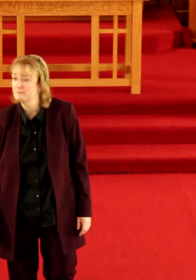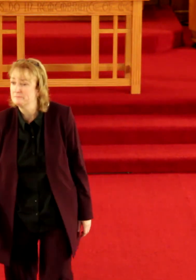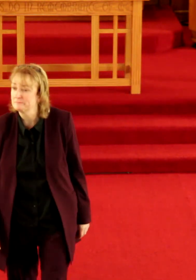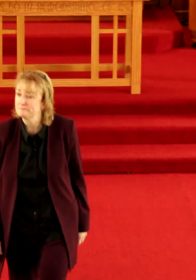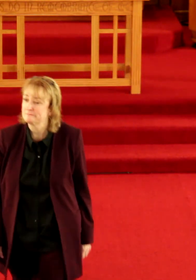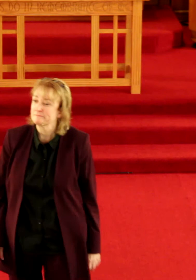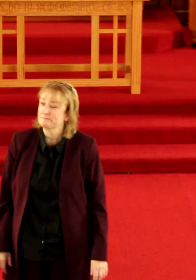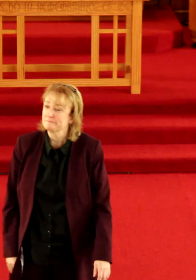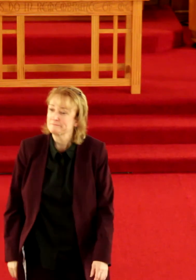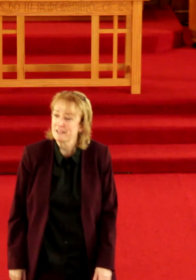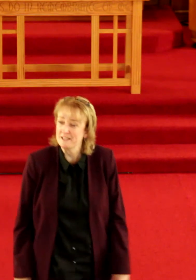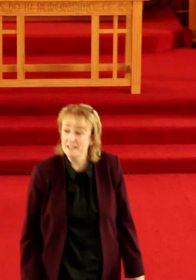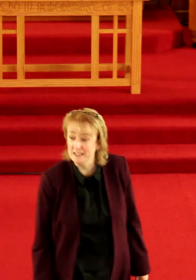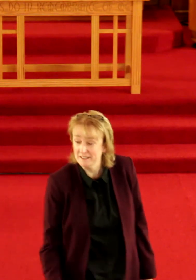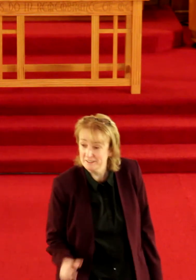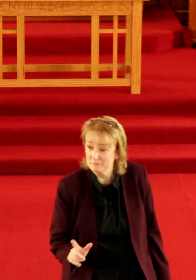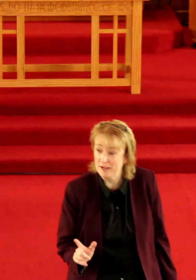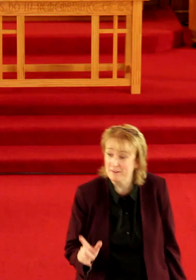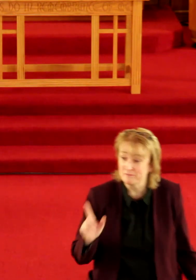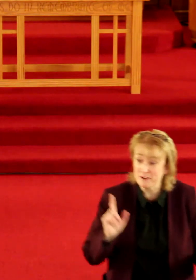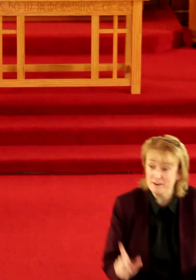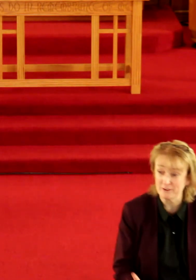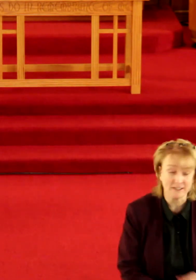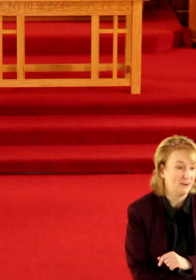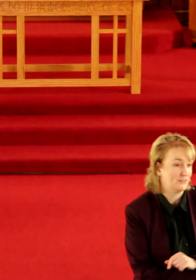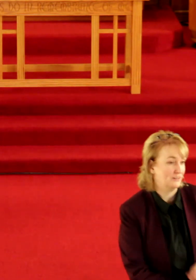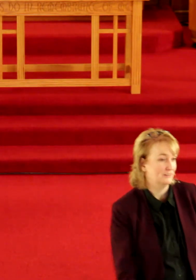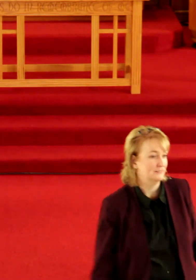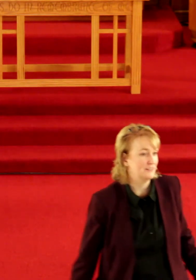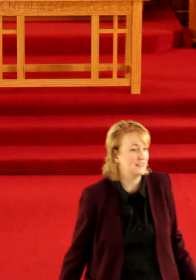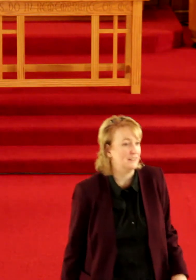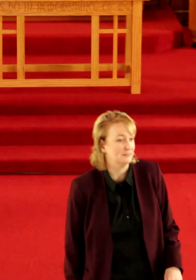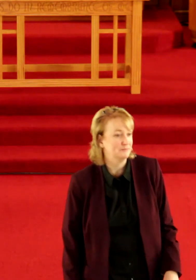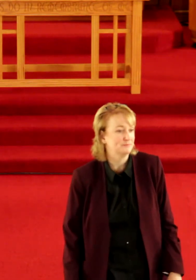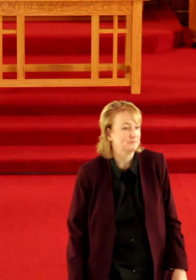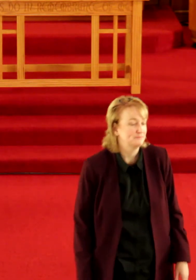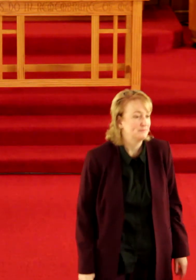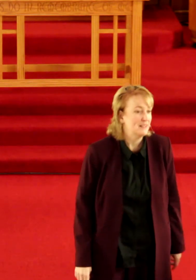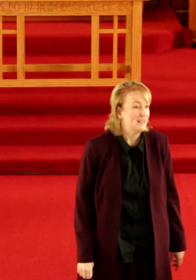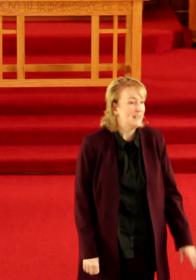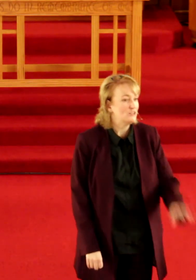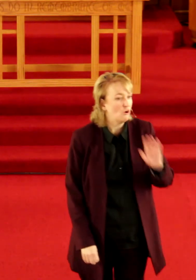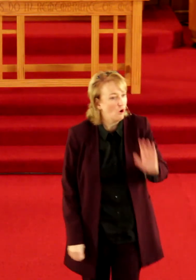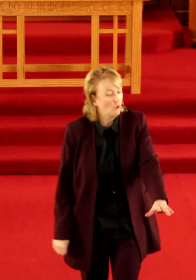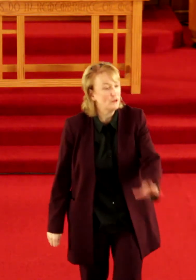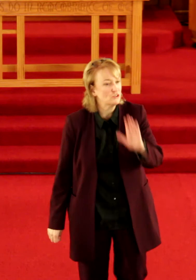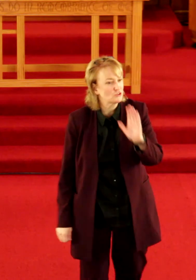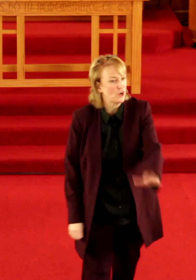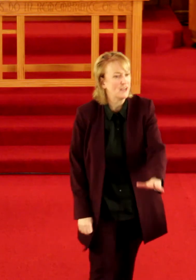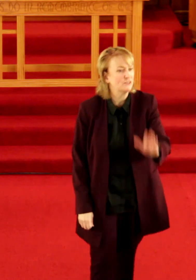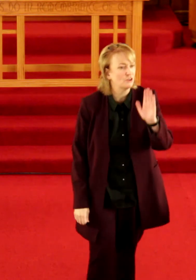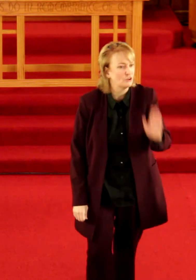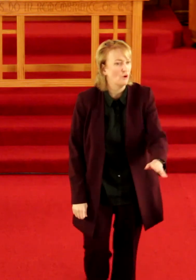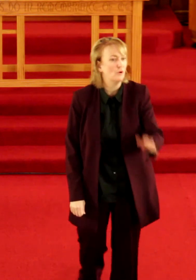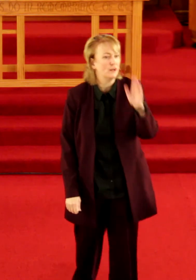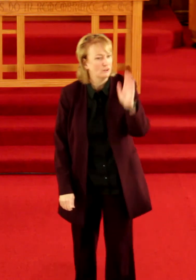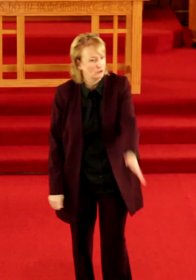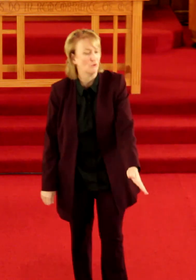Dean my favorite character Dean he's always trying to go it alone